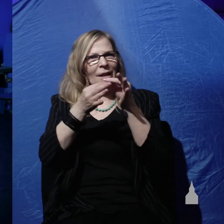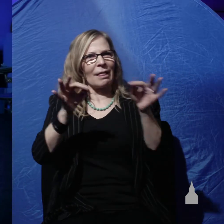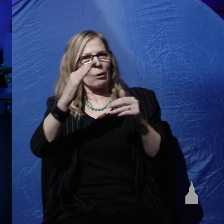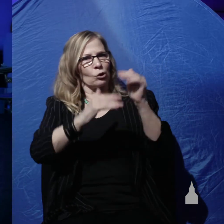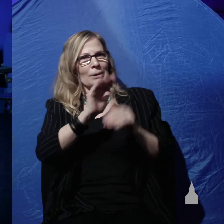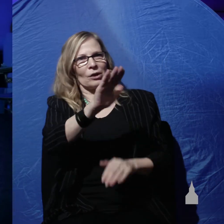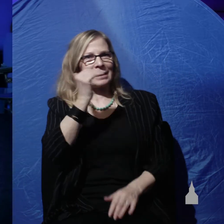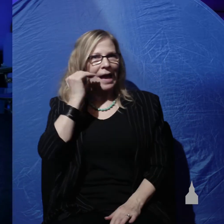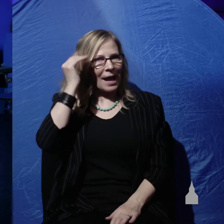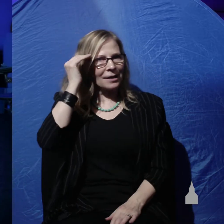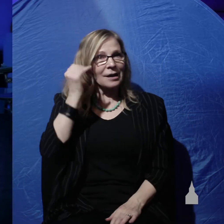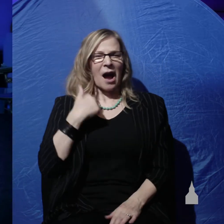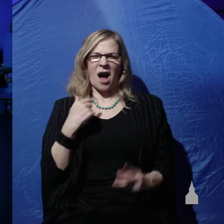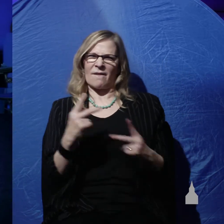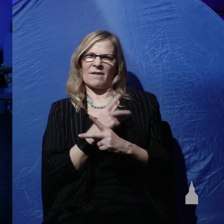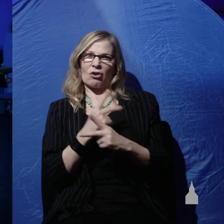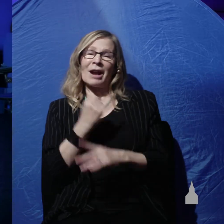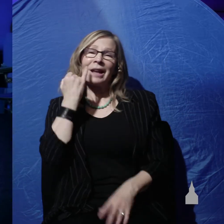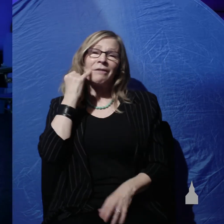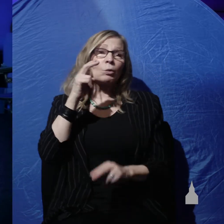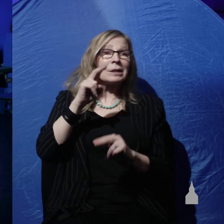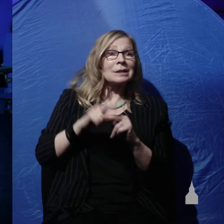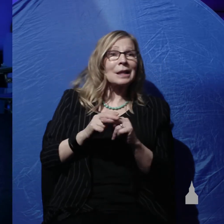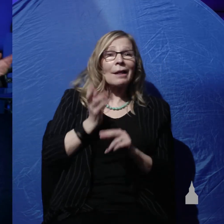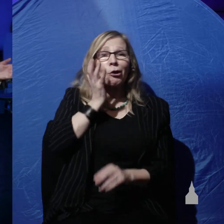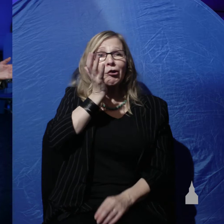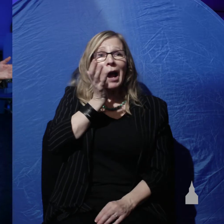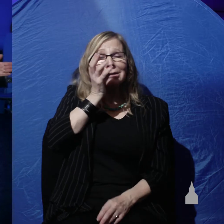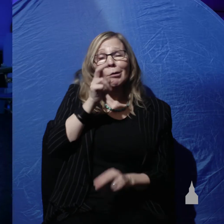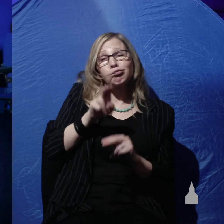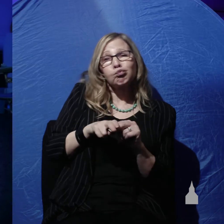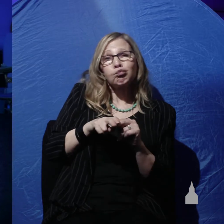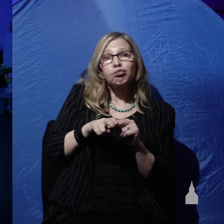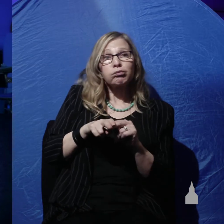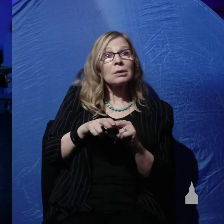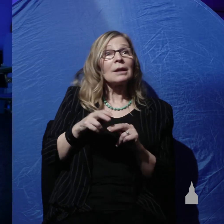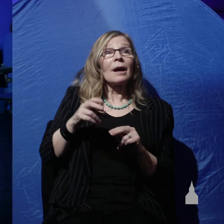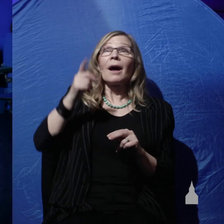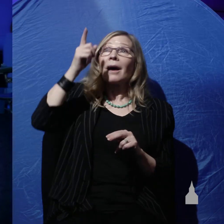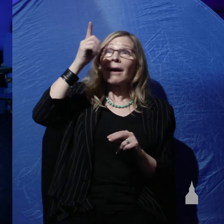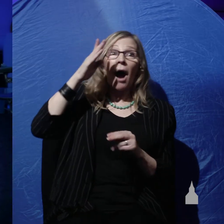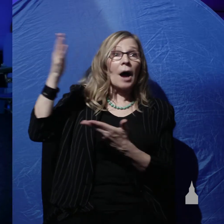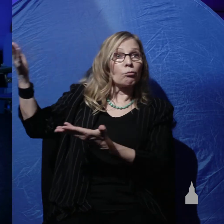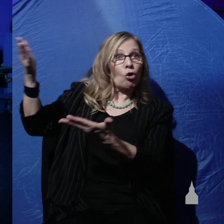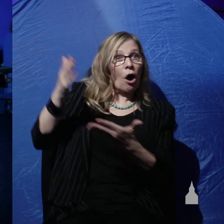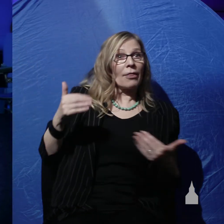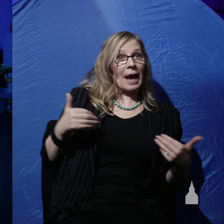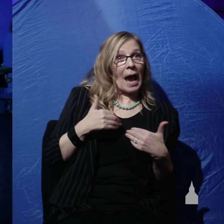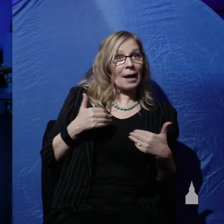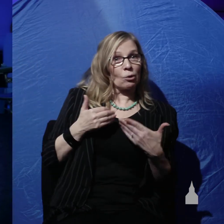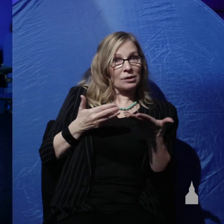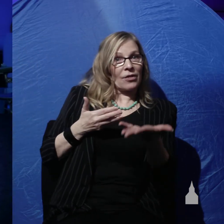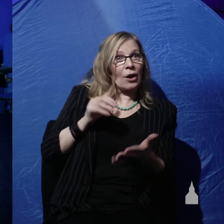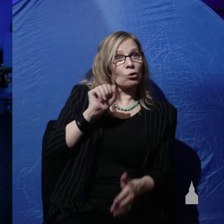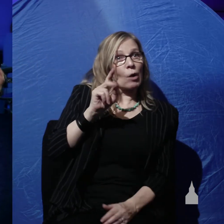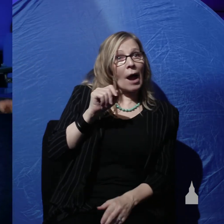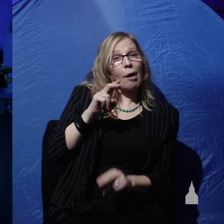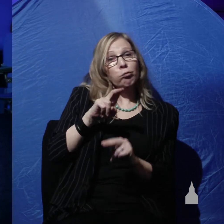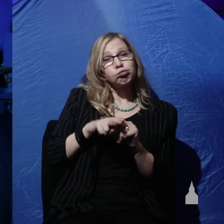calculated that if he was sitting in the grass and the Bible says God brought the animals to Adam, he was sitting in the grass